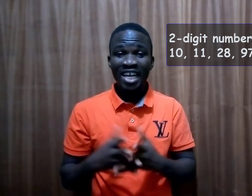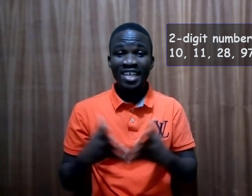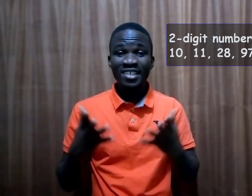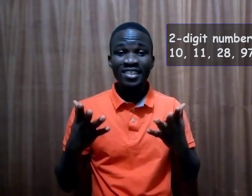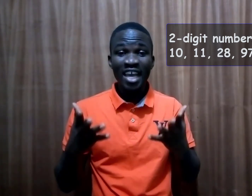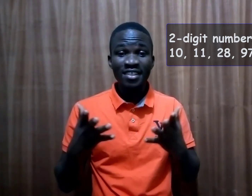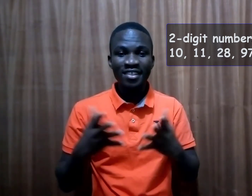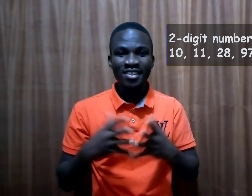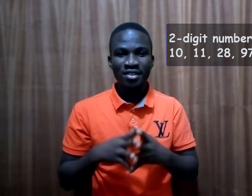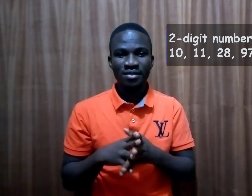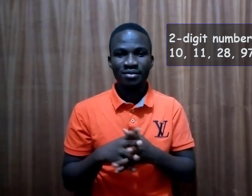tens.